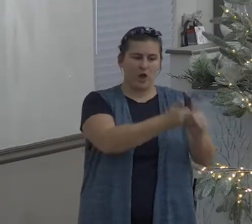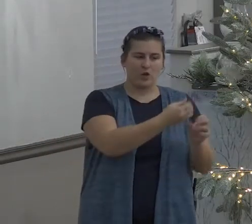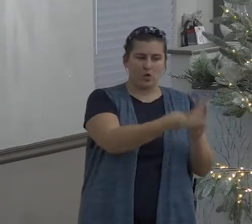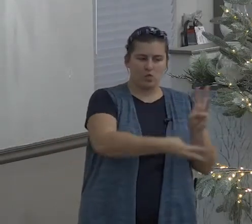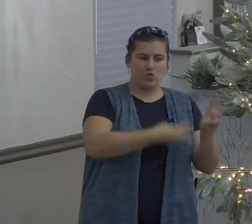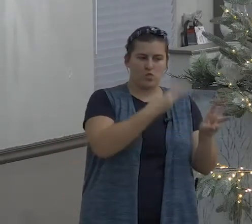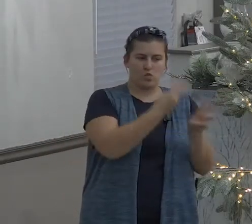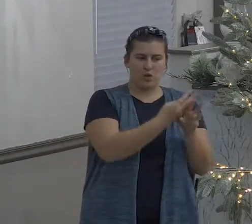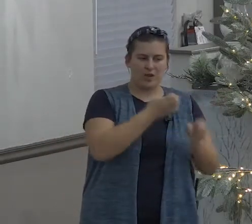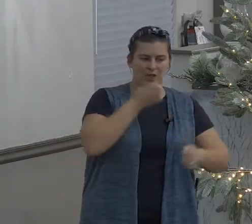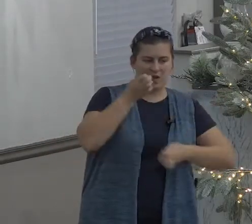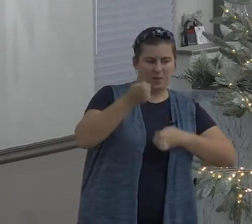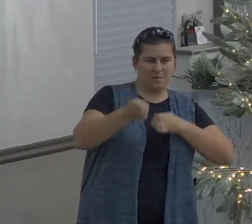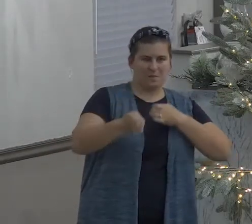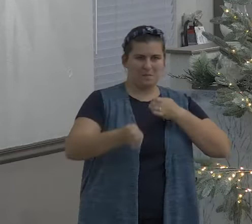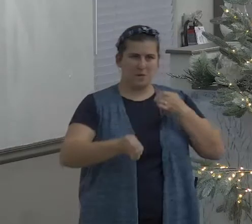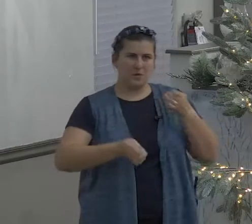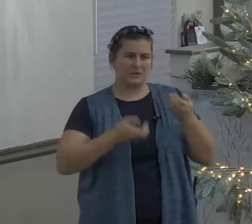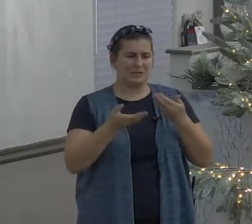there you go